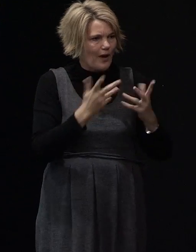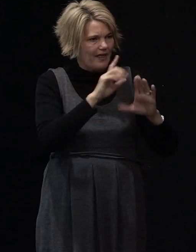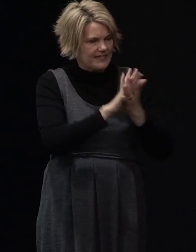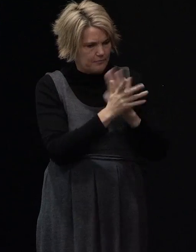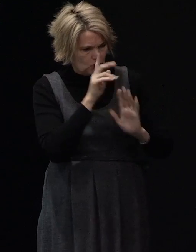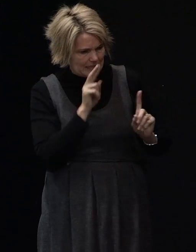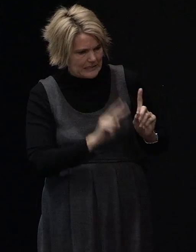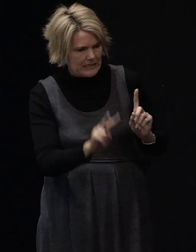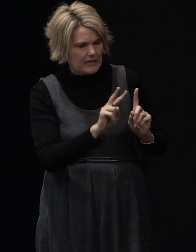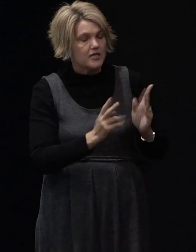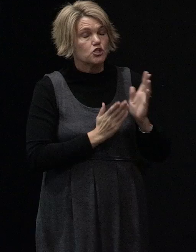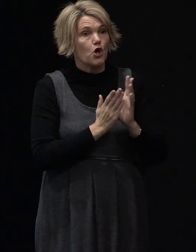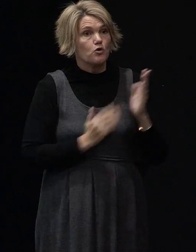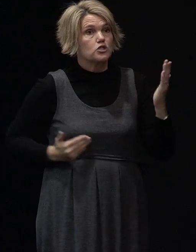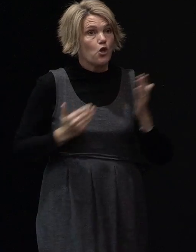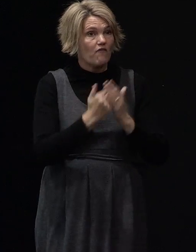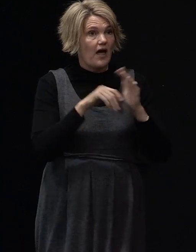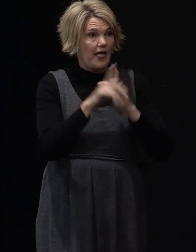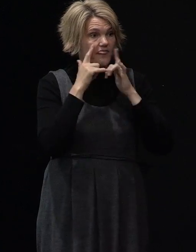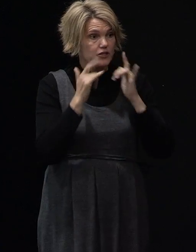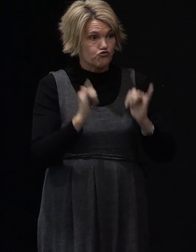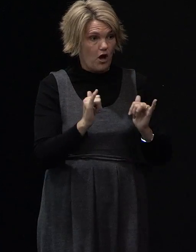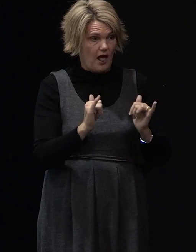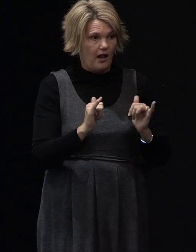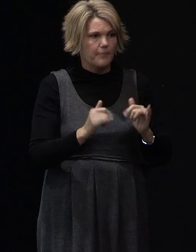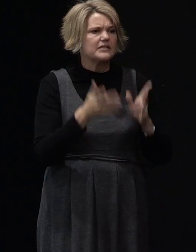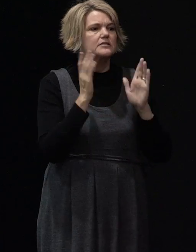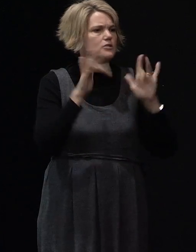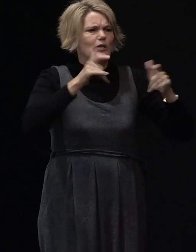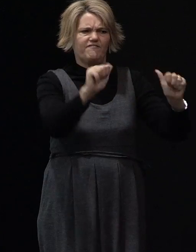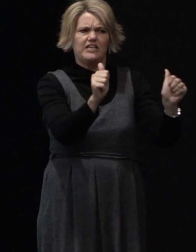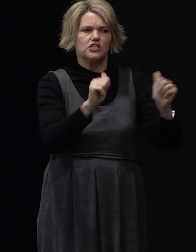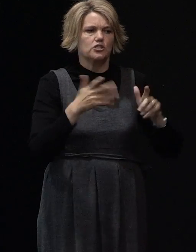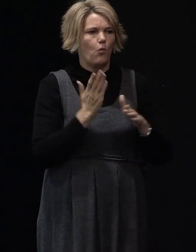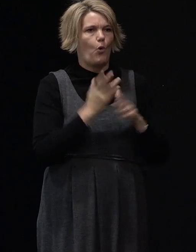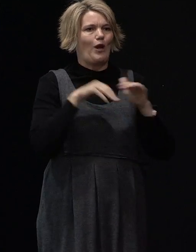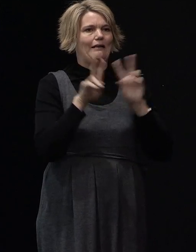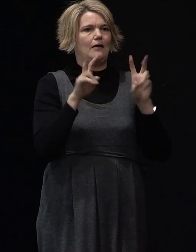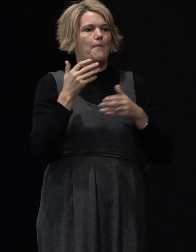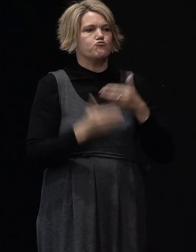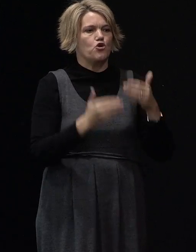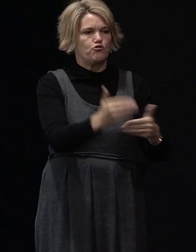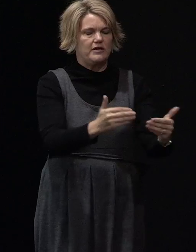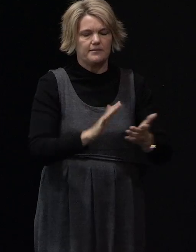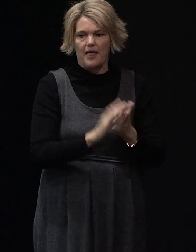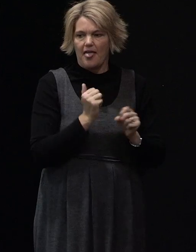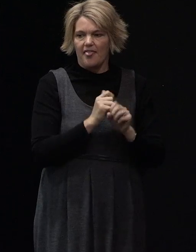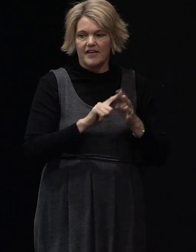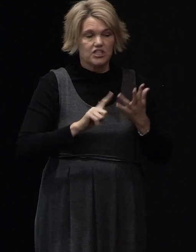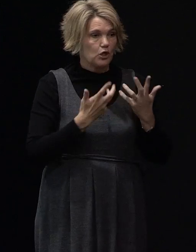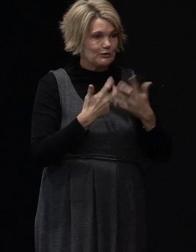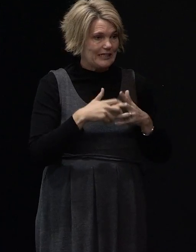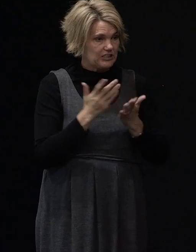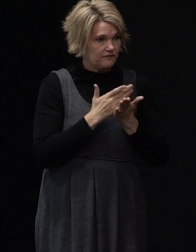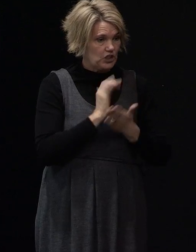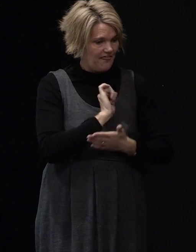So in our trial so far, it's work in progress, the geotechs have shared their ground conditions